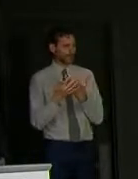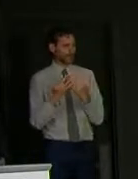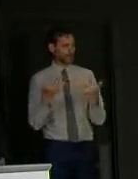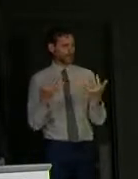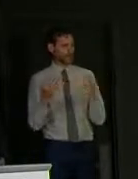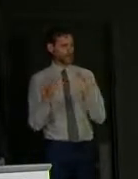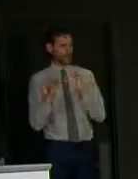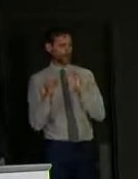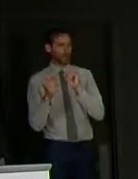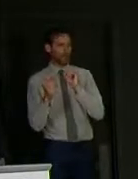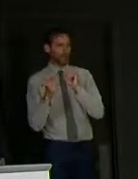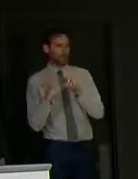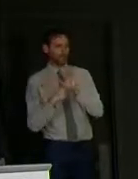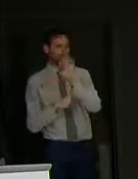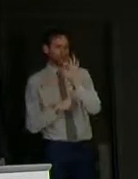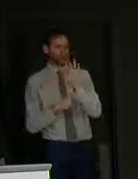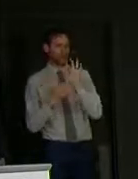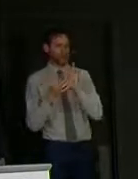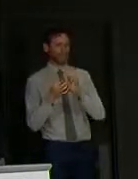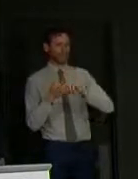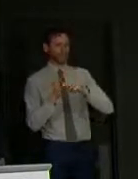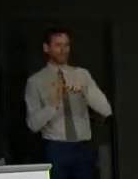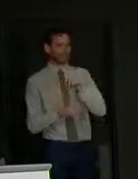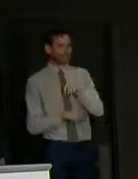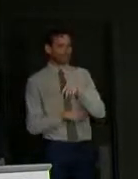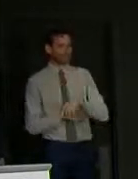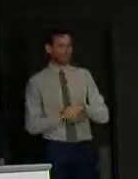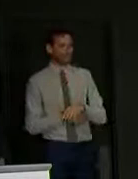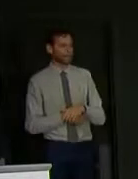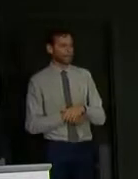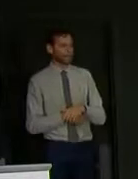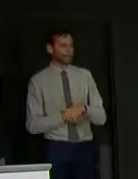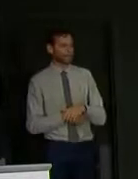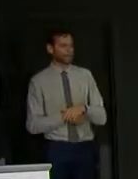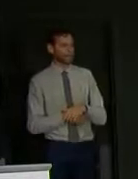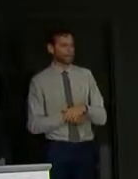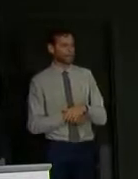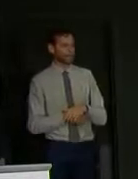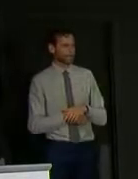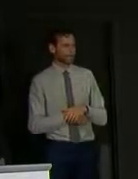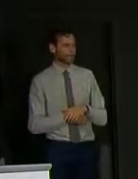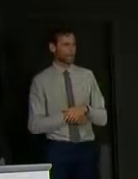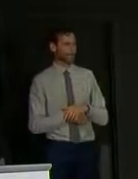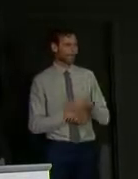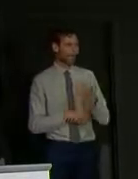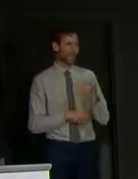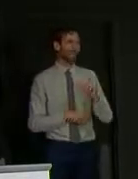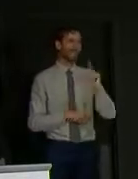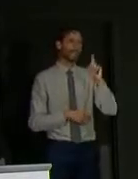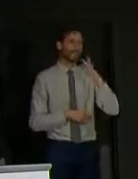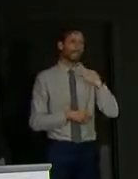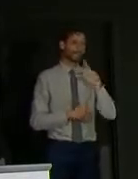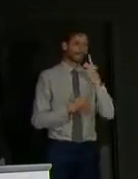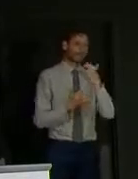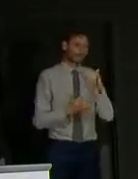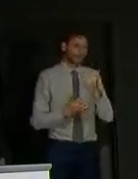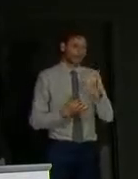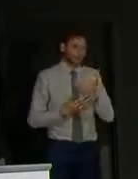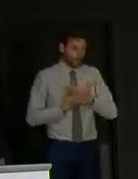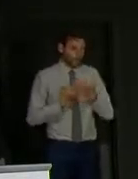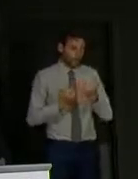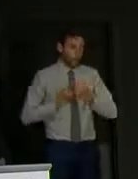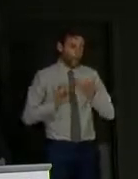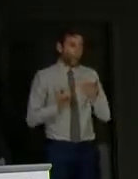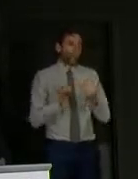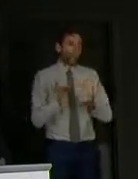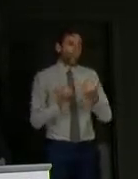scheme as it's being launched, such as what transport will be available for people to get tested when they don't have their own car